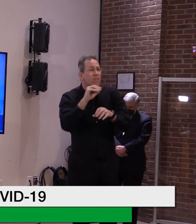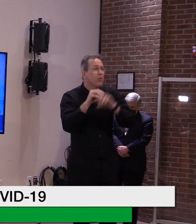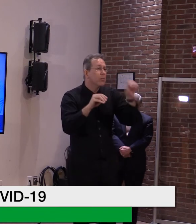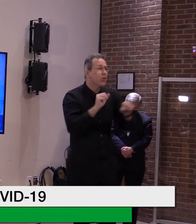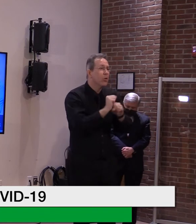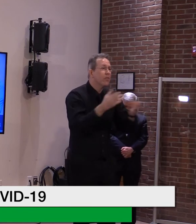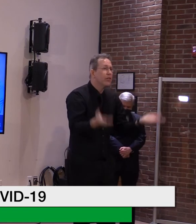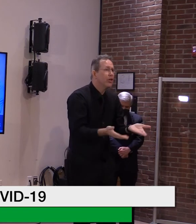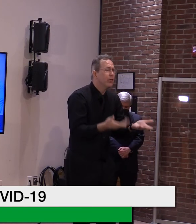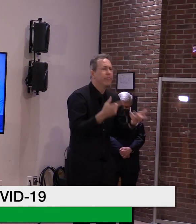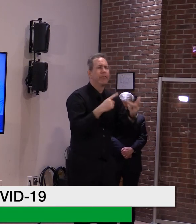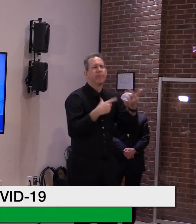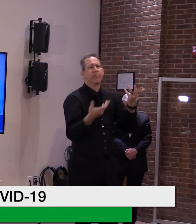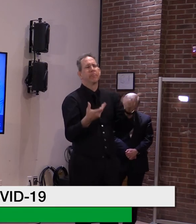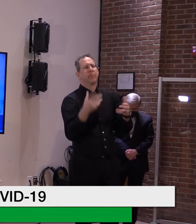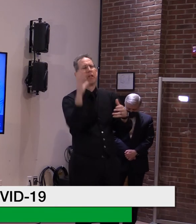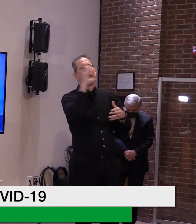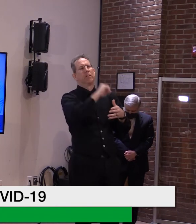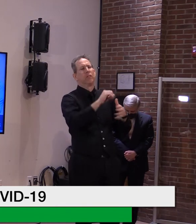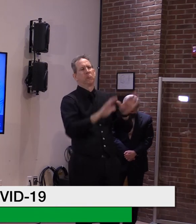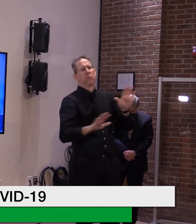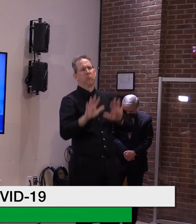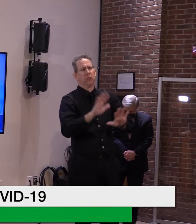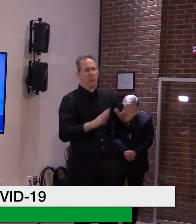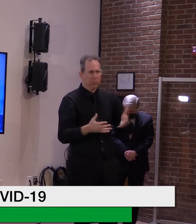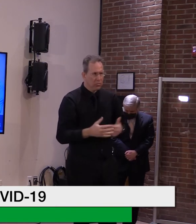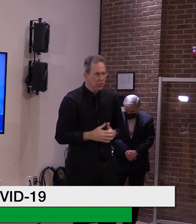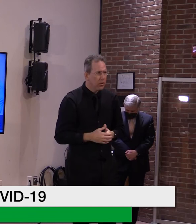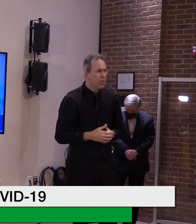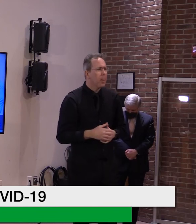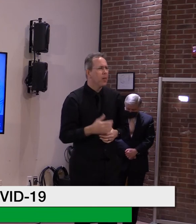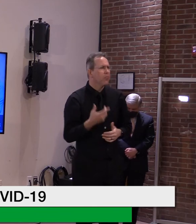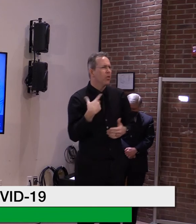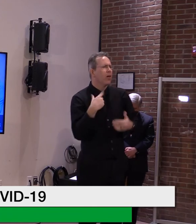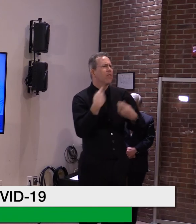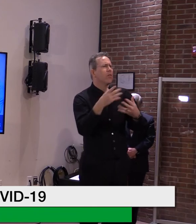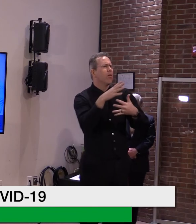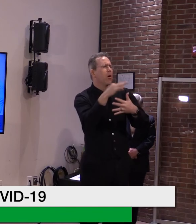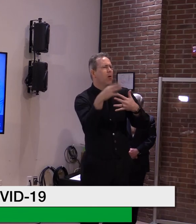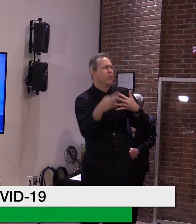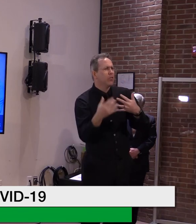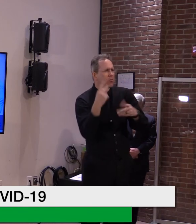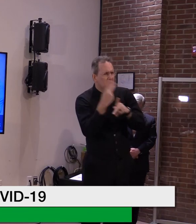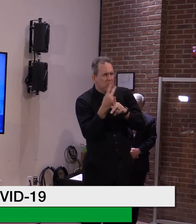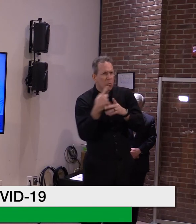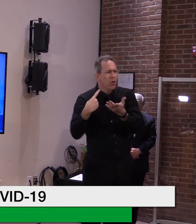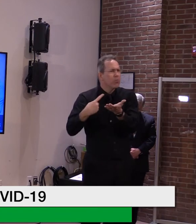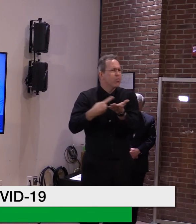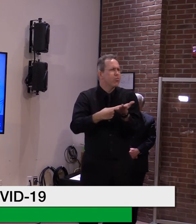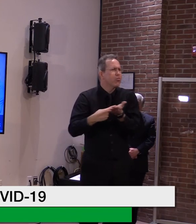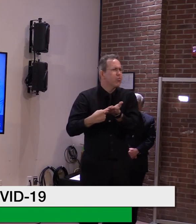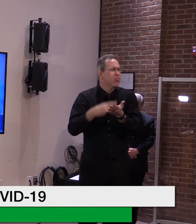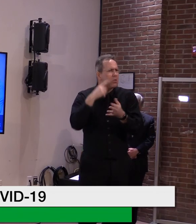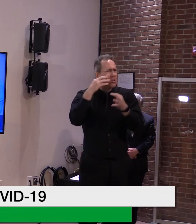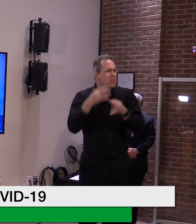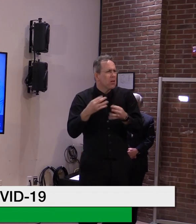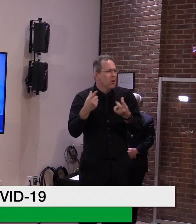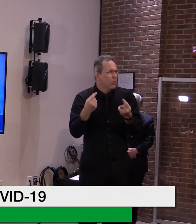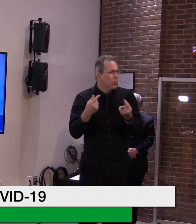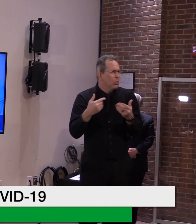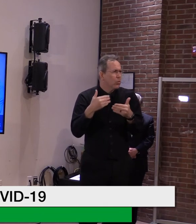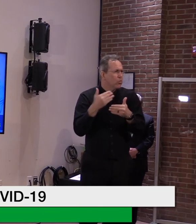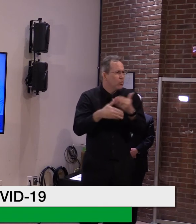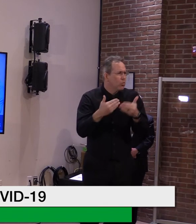several options with cabinet members and the like to see what works for each department and